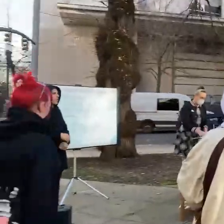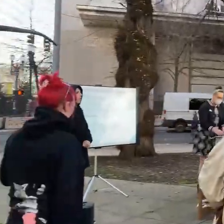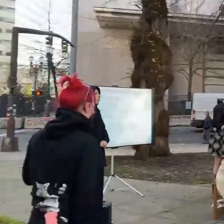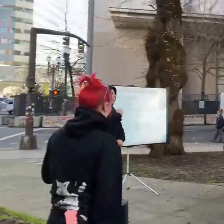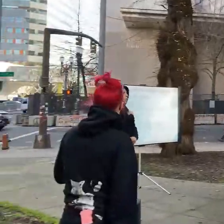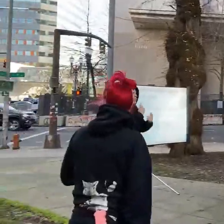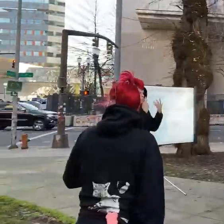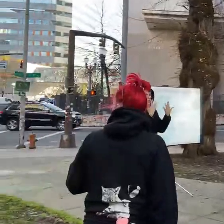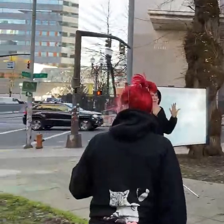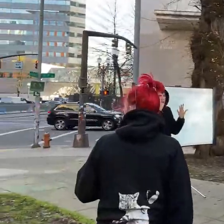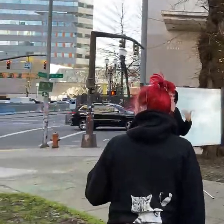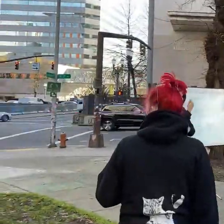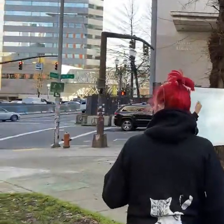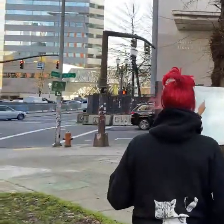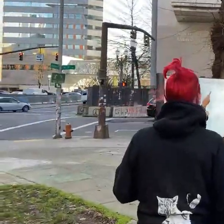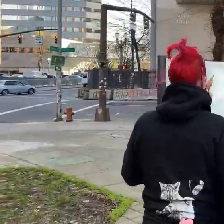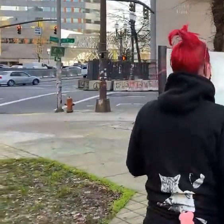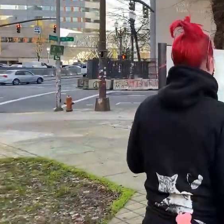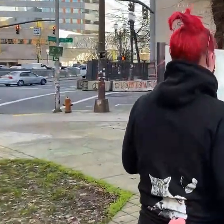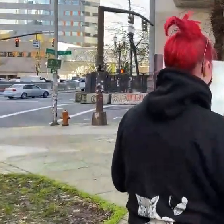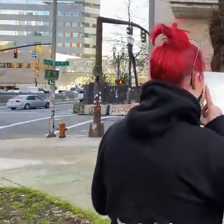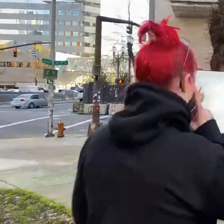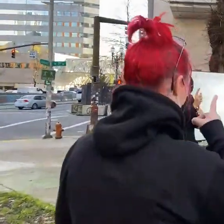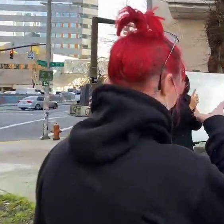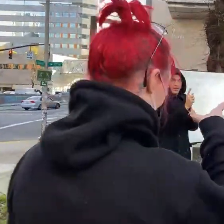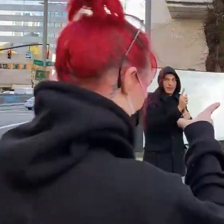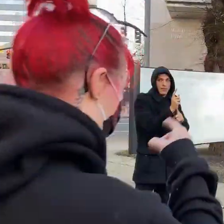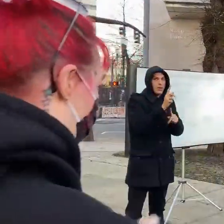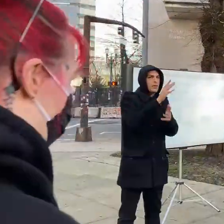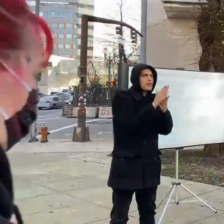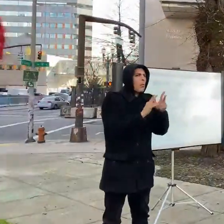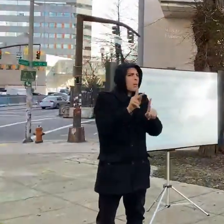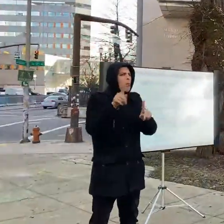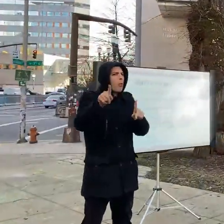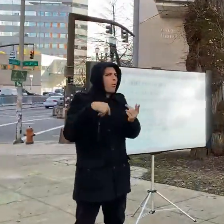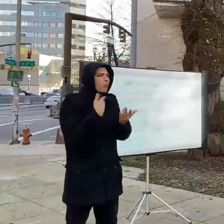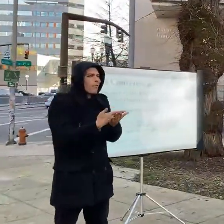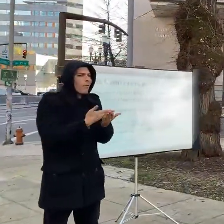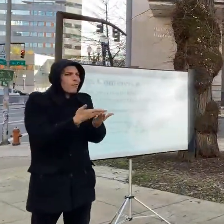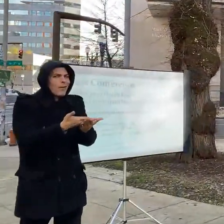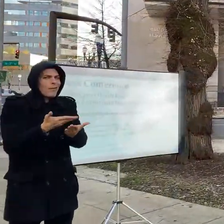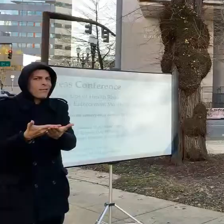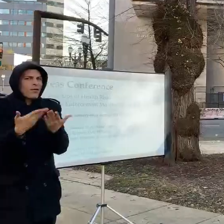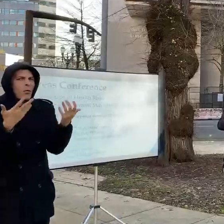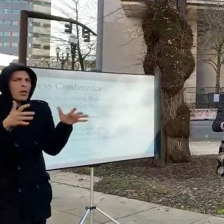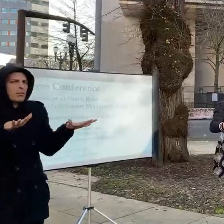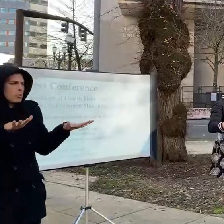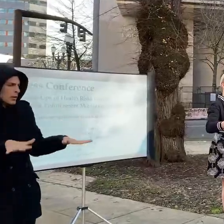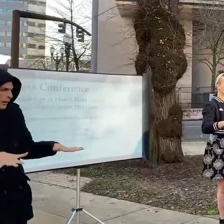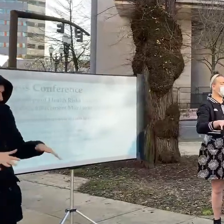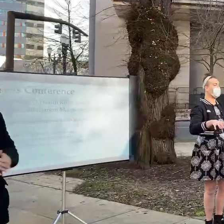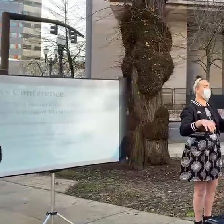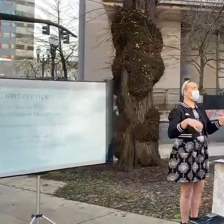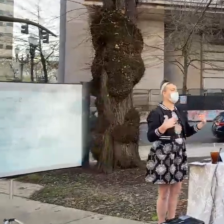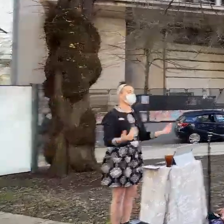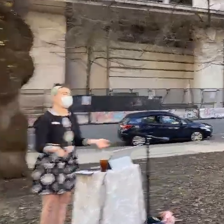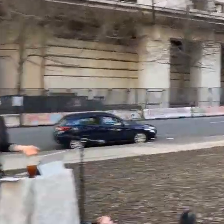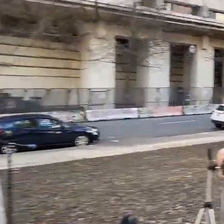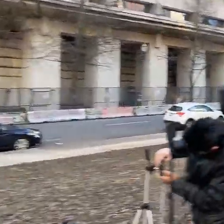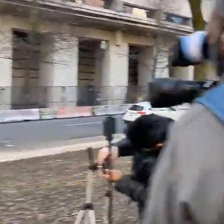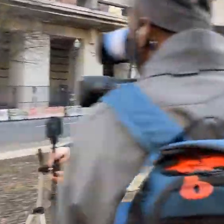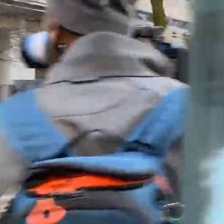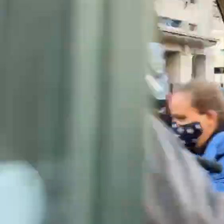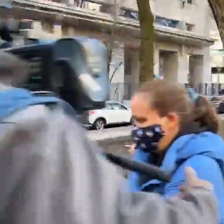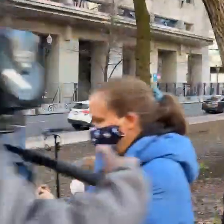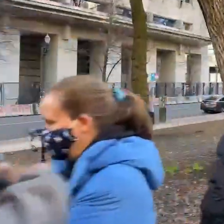kind of spaces as well and so you know when folks are running a little bit late um i am a-okay with just taking a breather